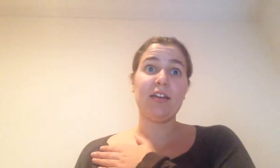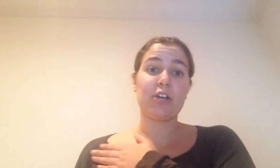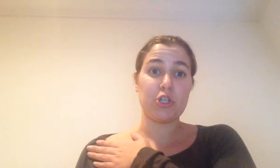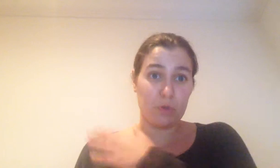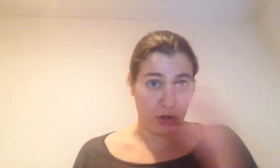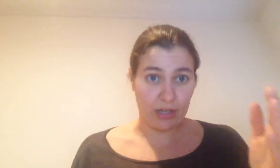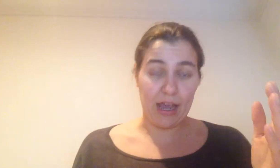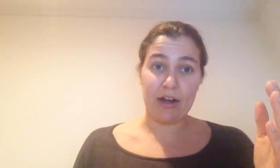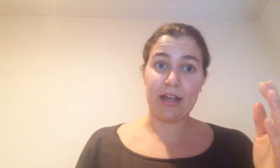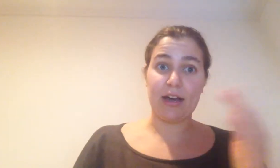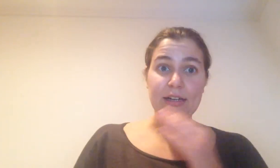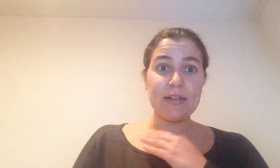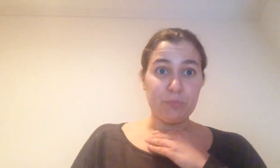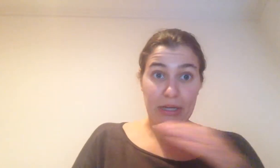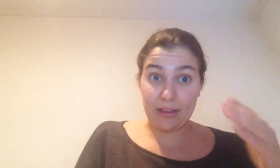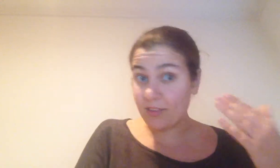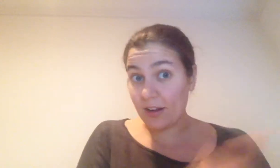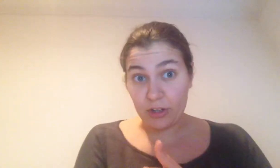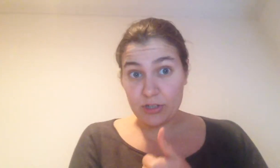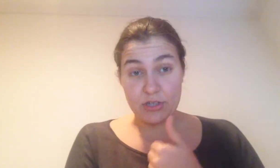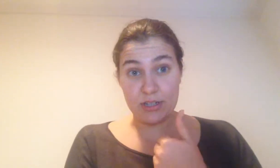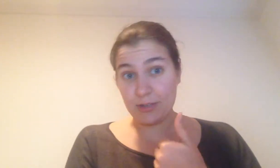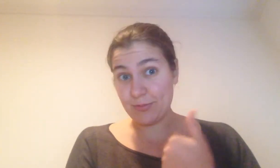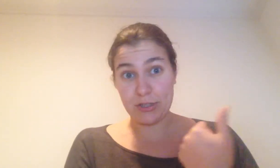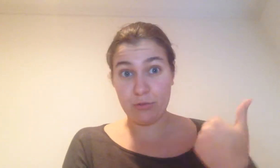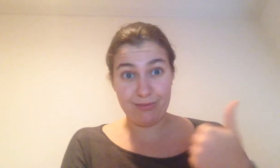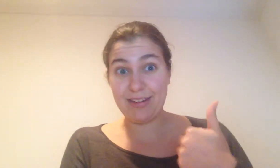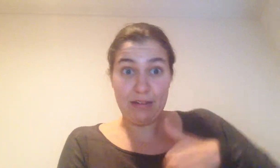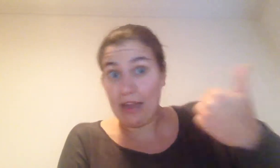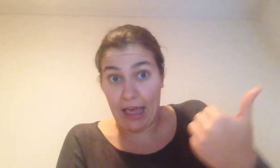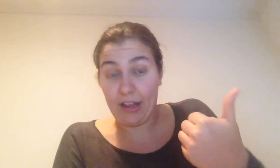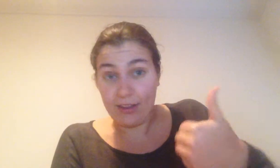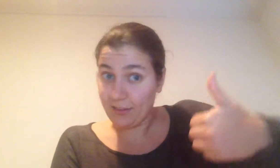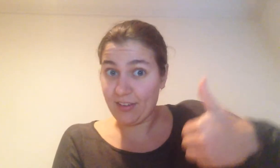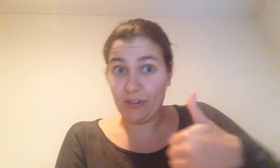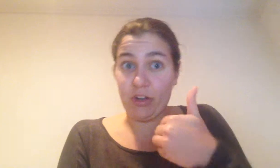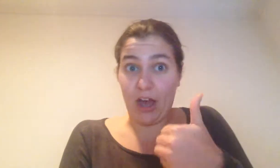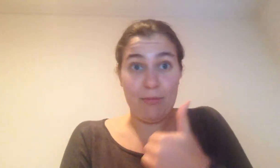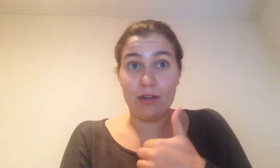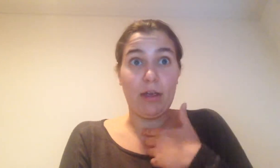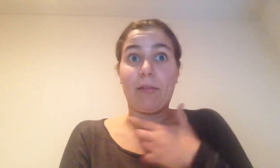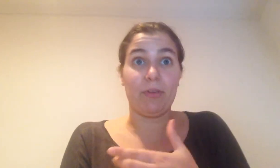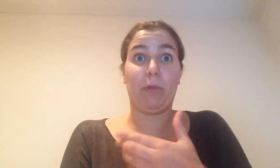controlling an area, bringing in settlers, so aliens essentially to come in explicitly